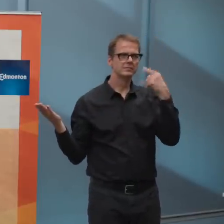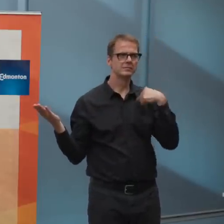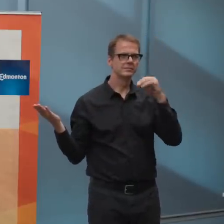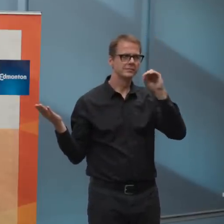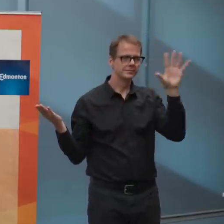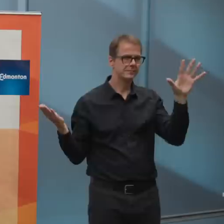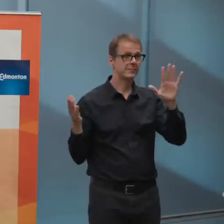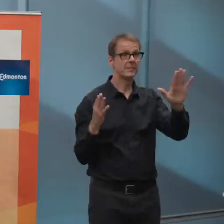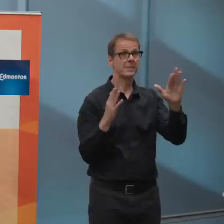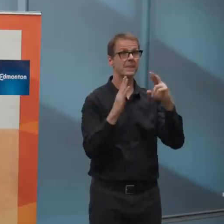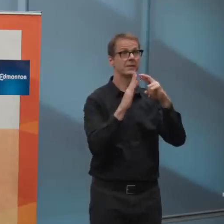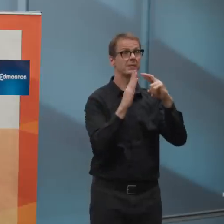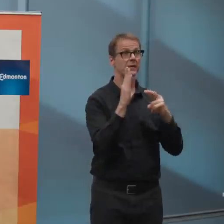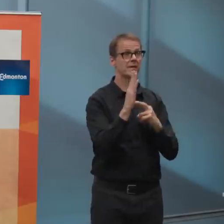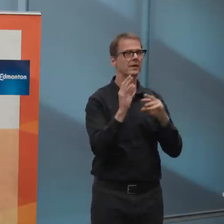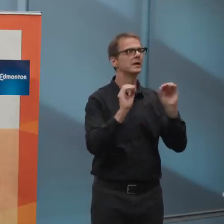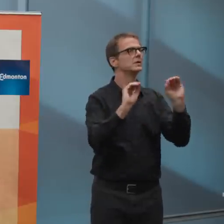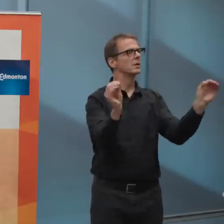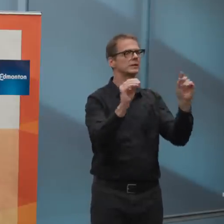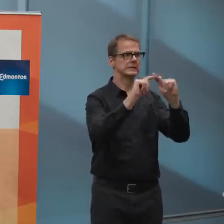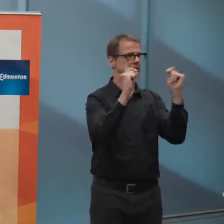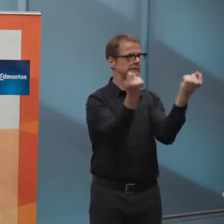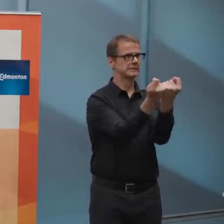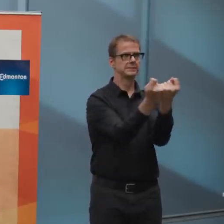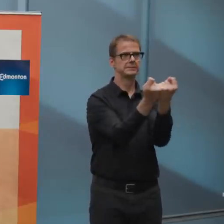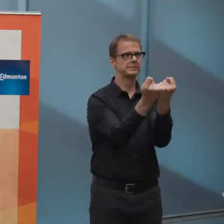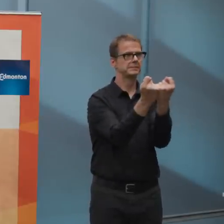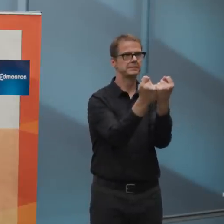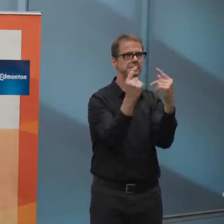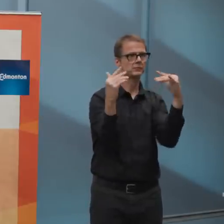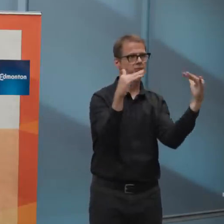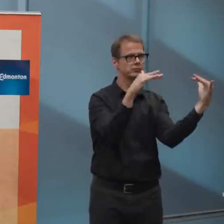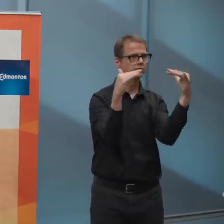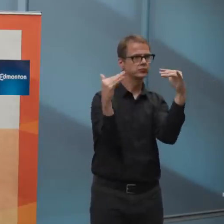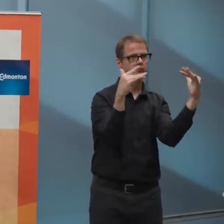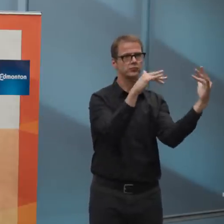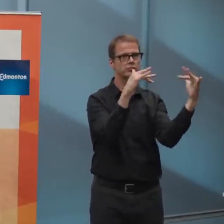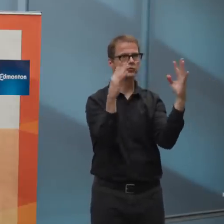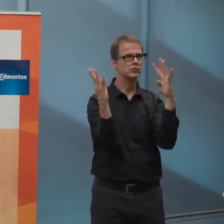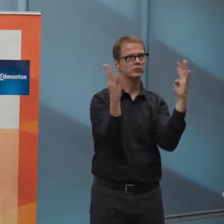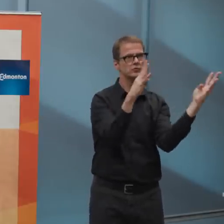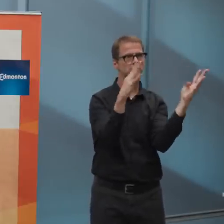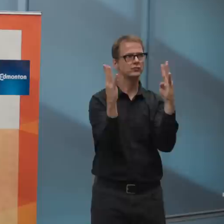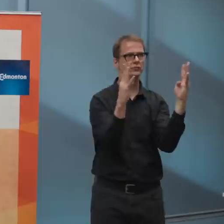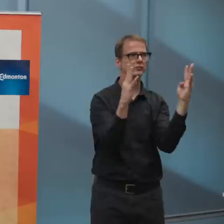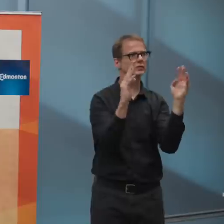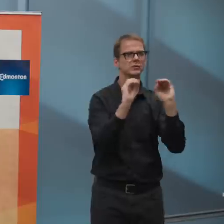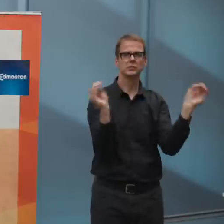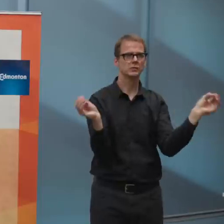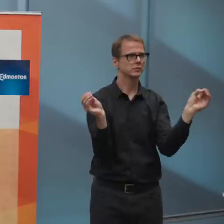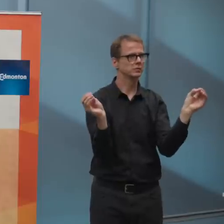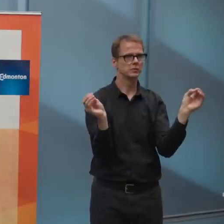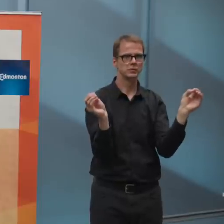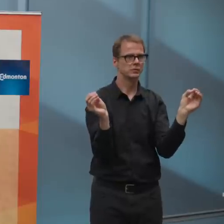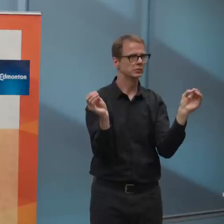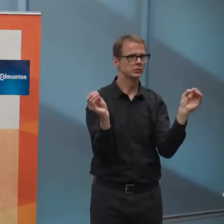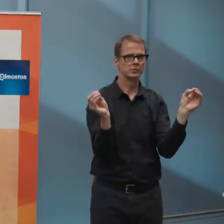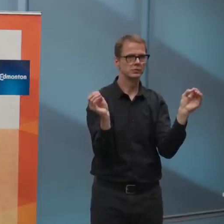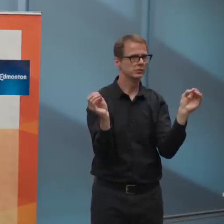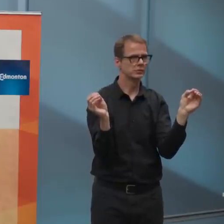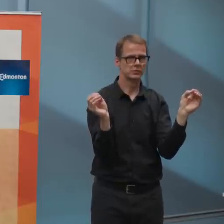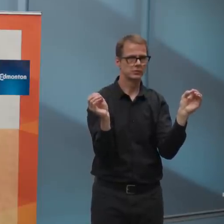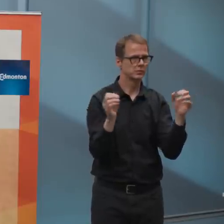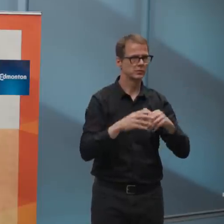Uh, and then it's really around if you're playing the sport with your family or your cohort and you're using